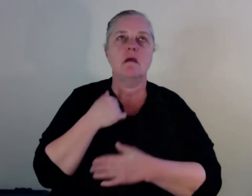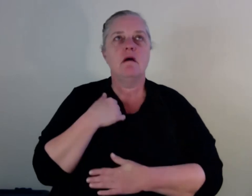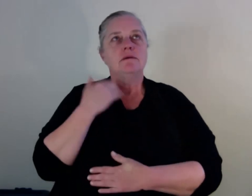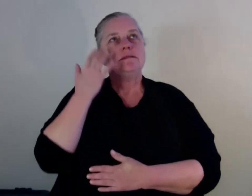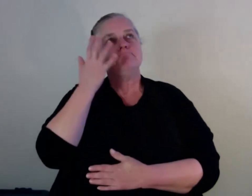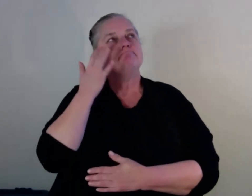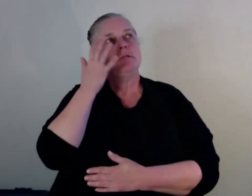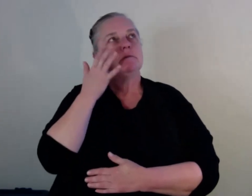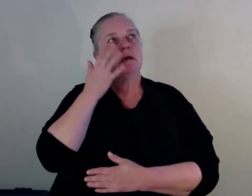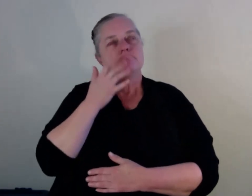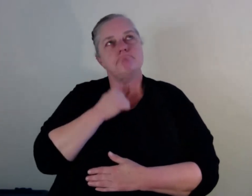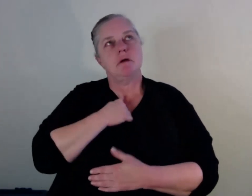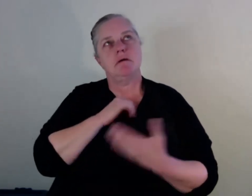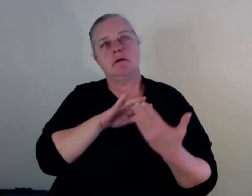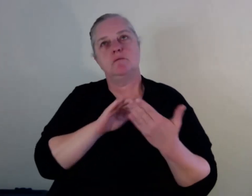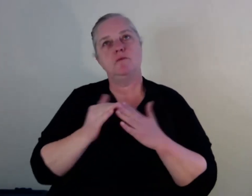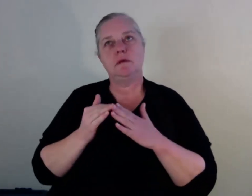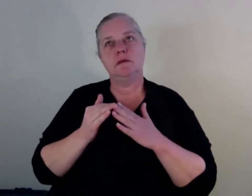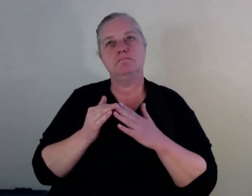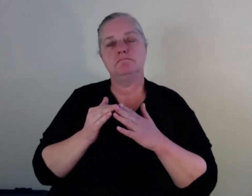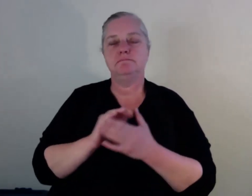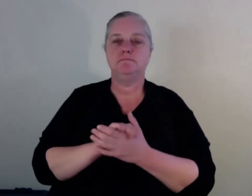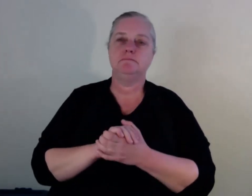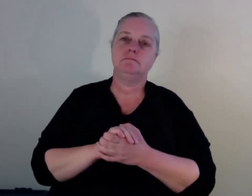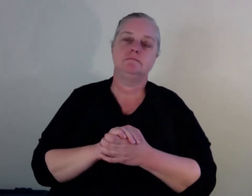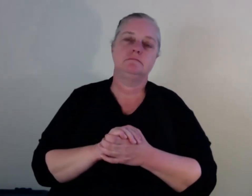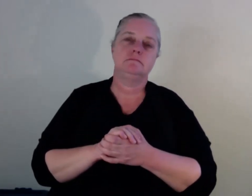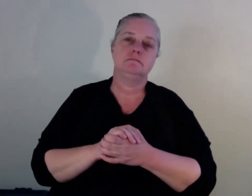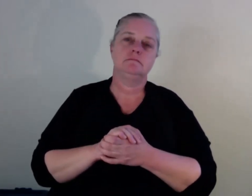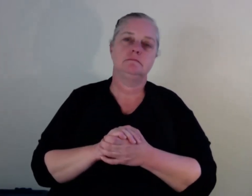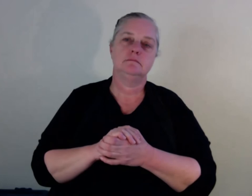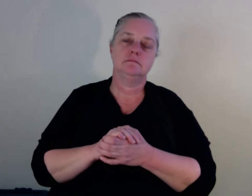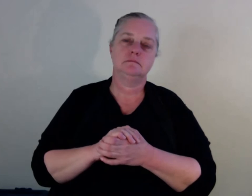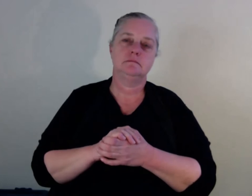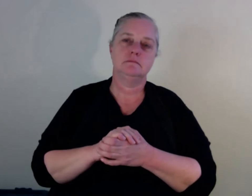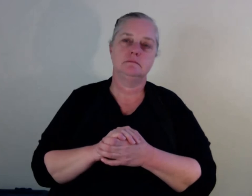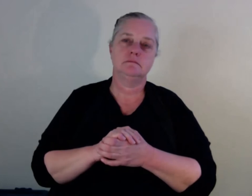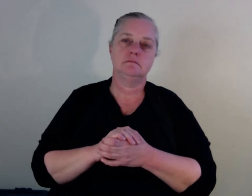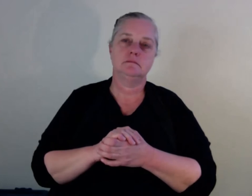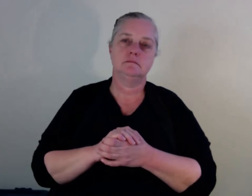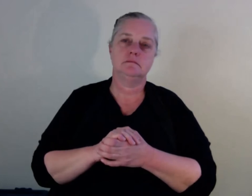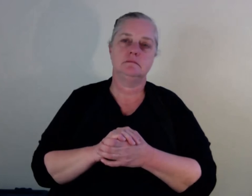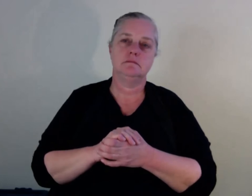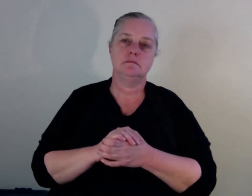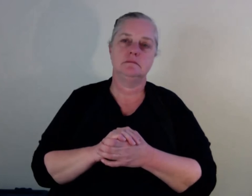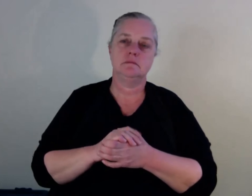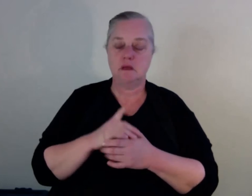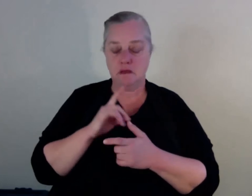is that like, start by setting up hubs so that we can expose